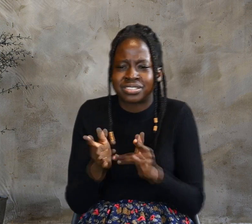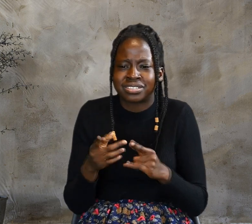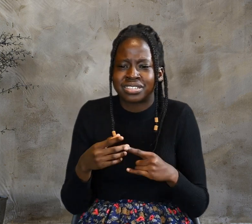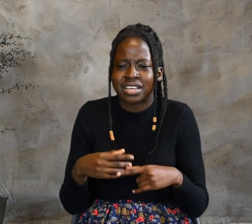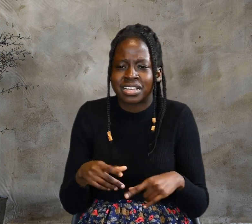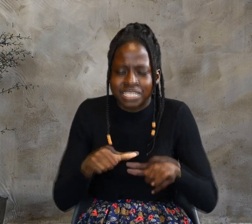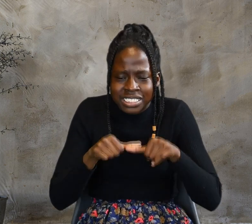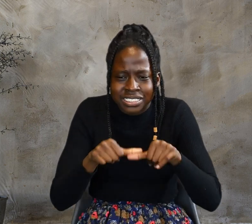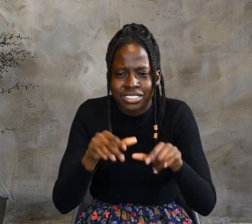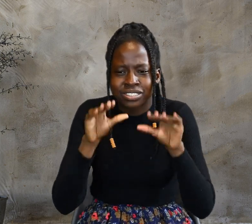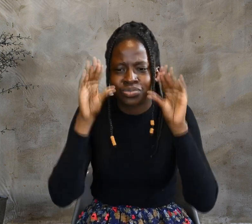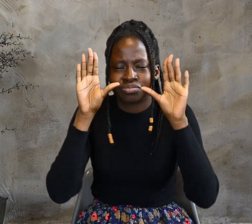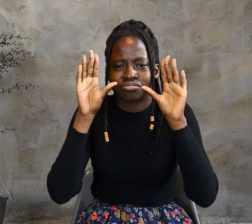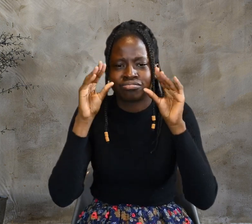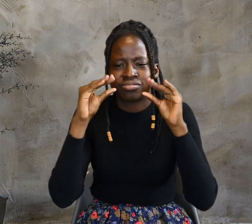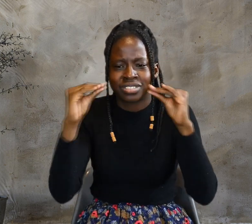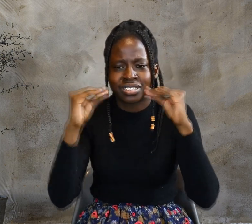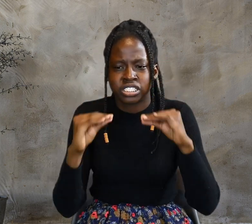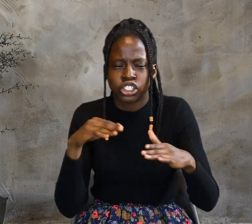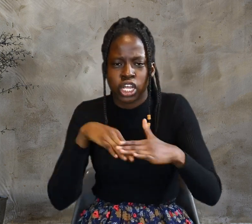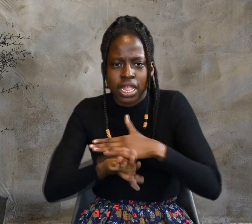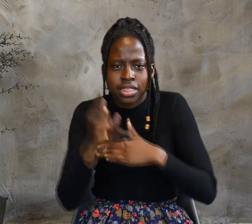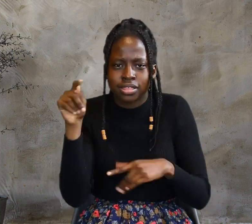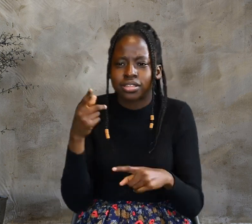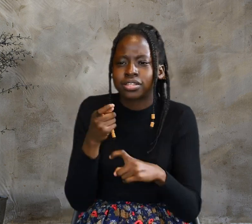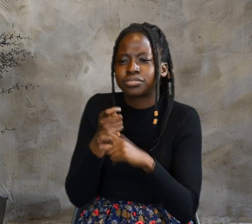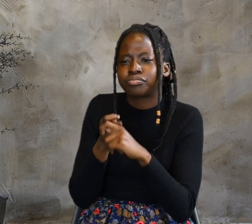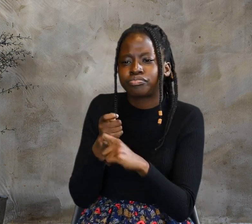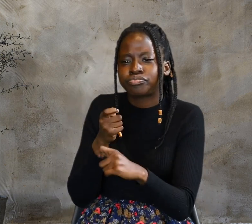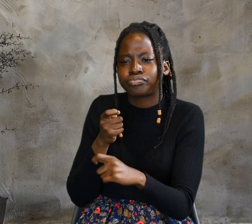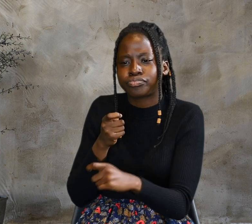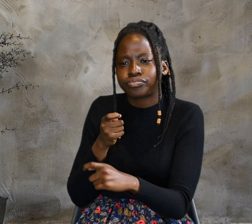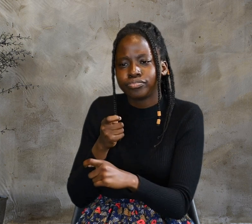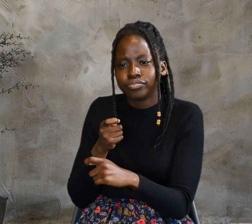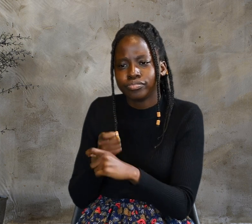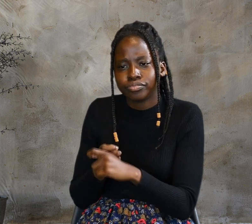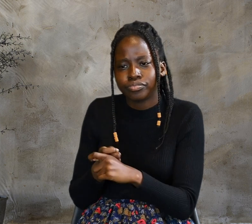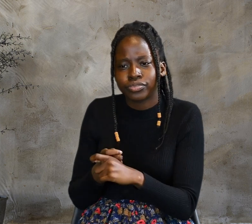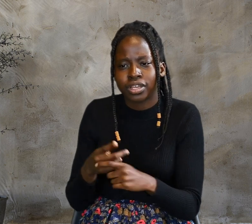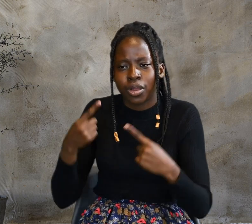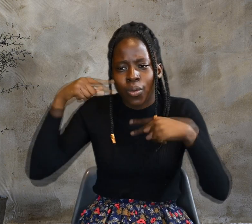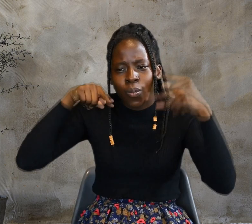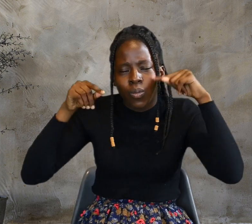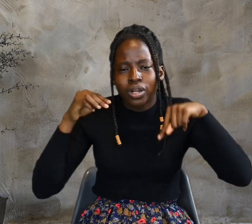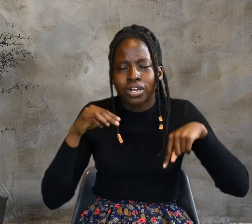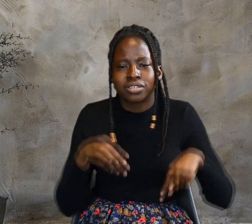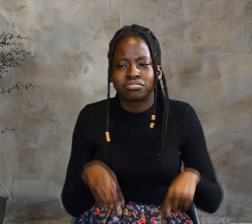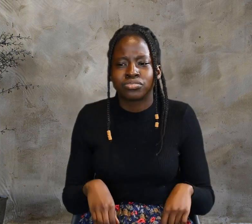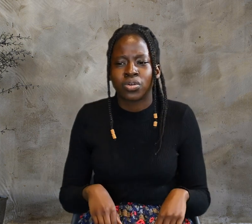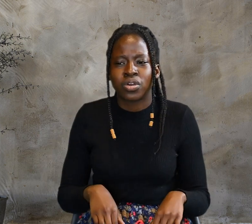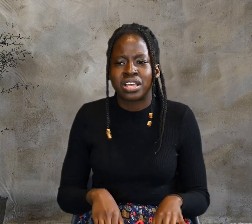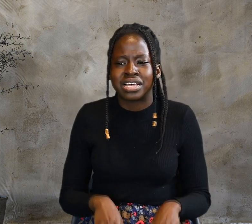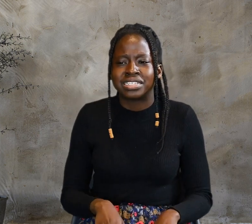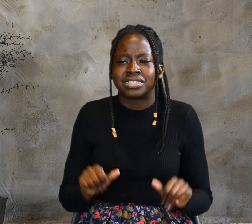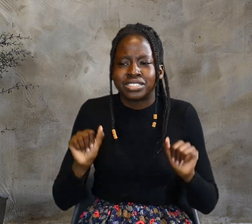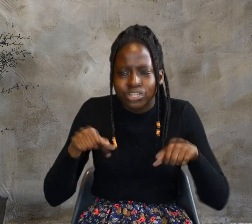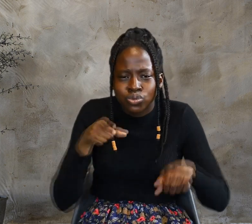you know me, and you know where I am from. I am not here on my own